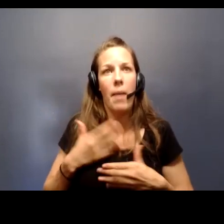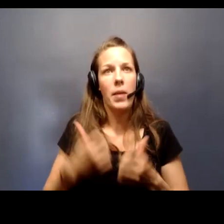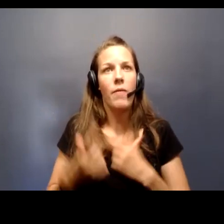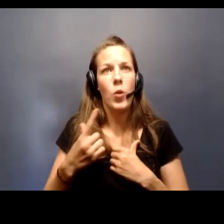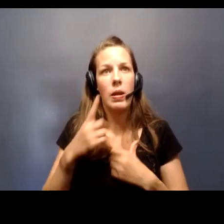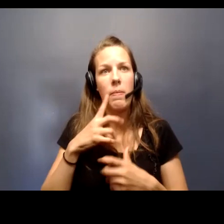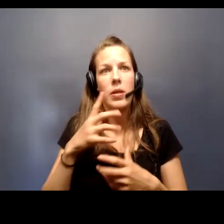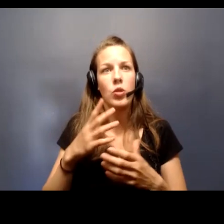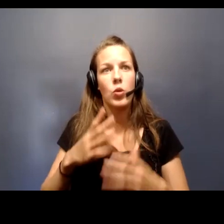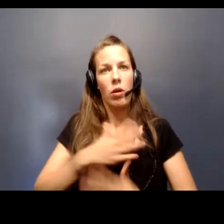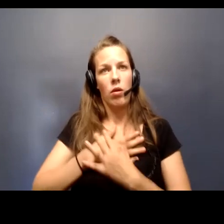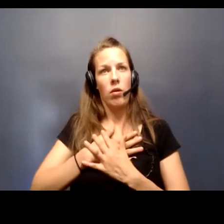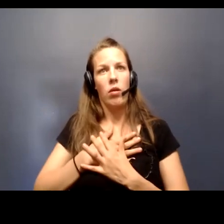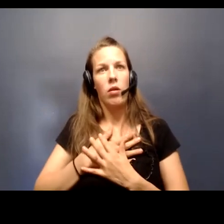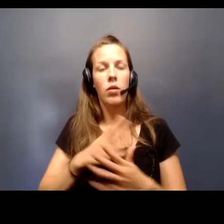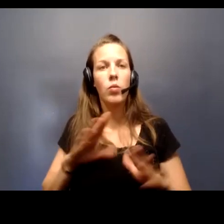to be getting a rest.